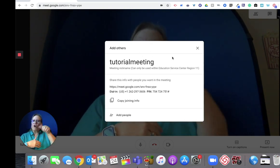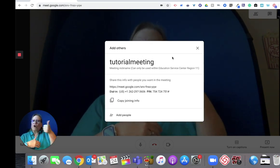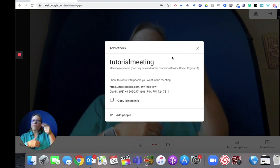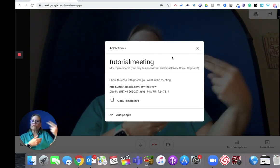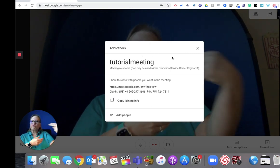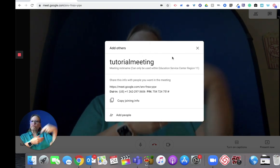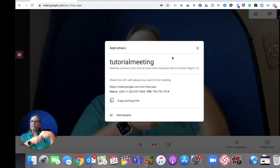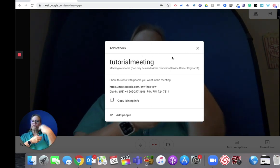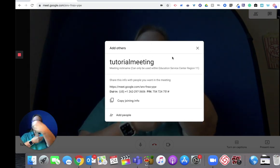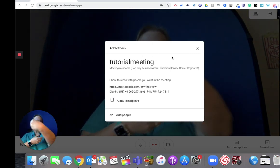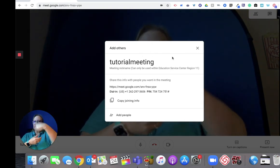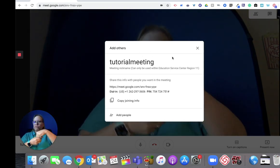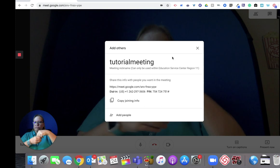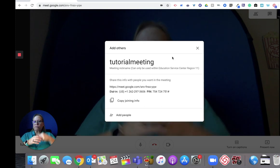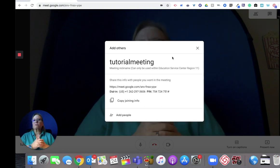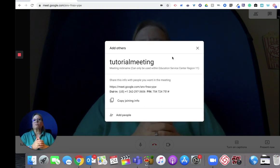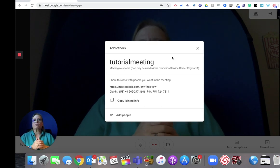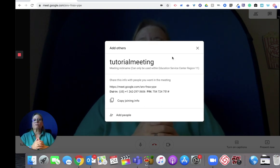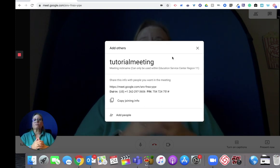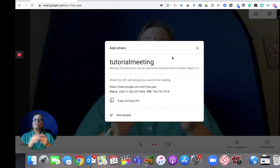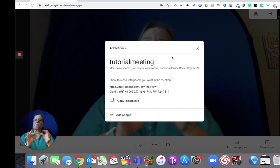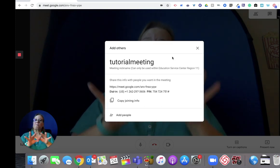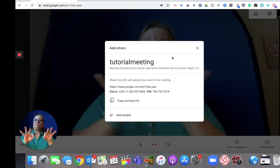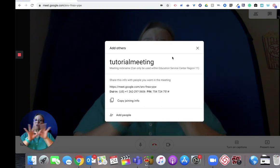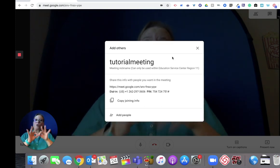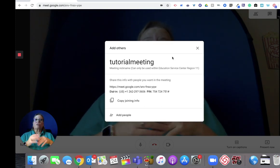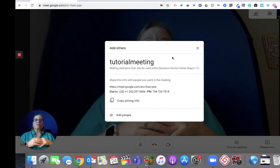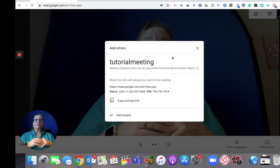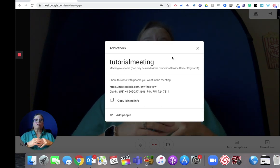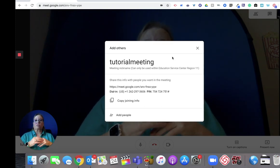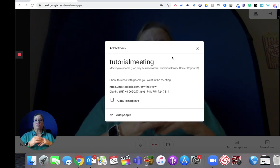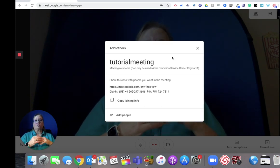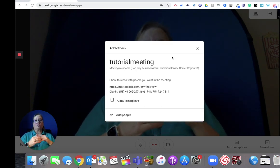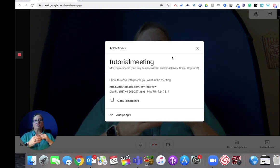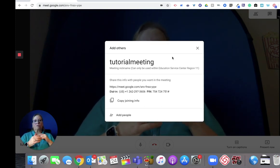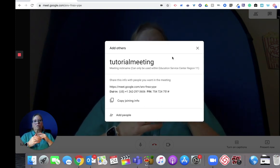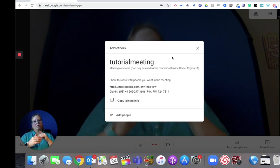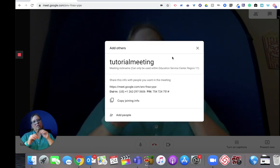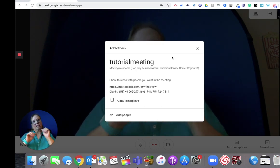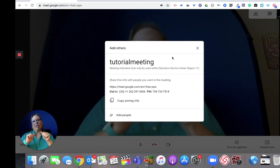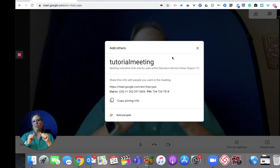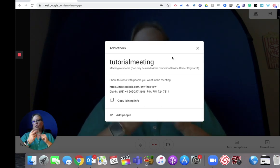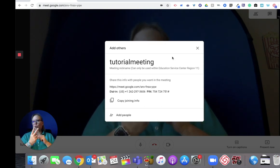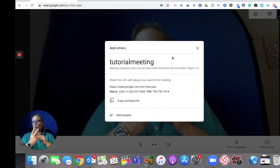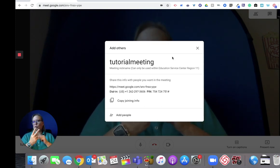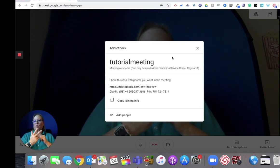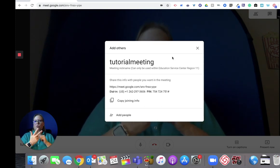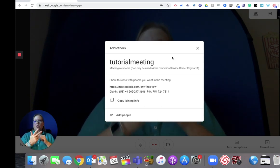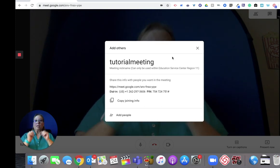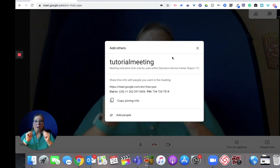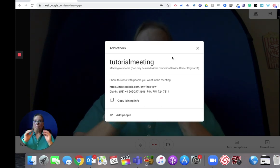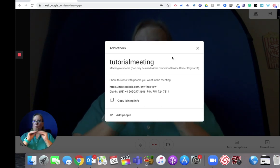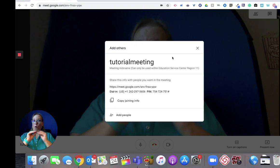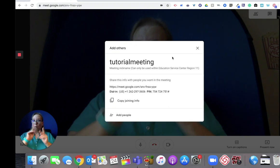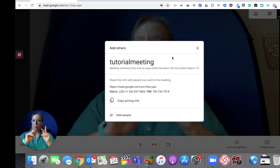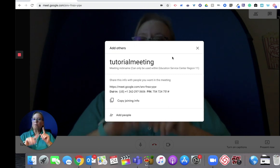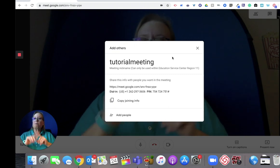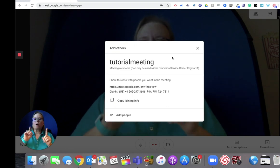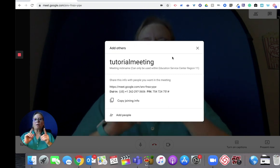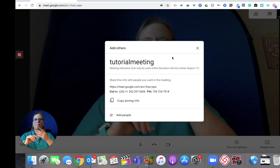Now I need to invite other people to join the meeting as well. Now, it's important to consider that you can have two or